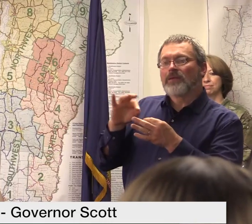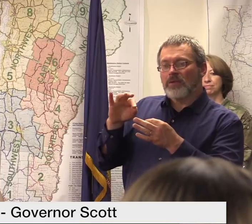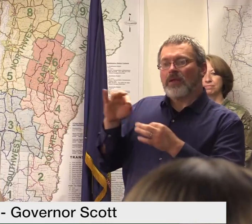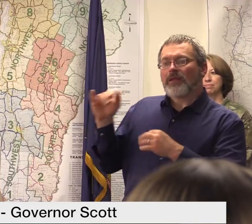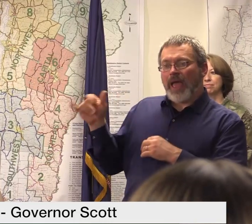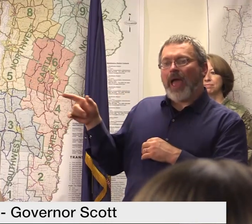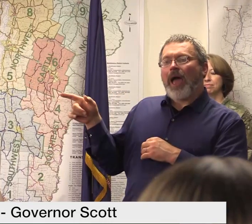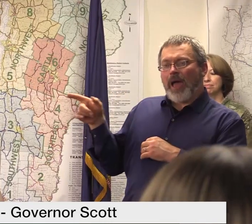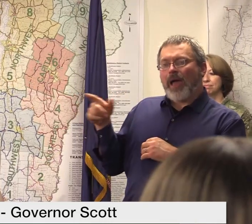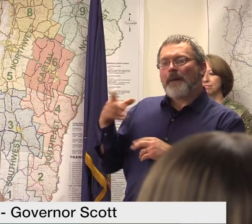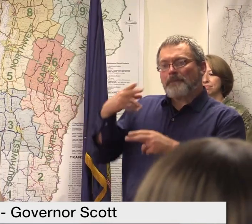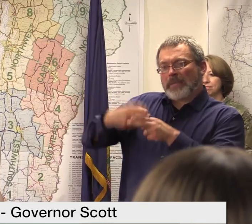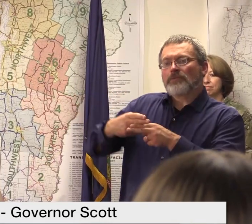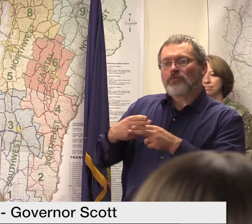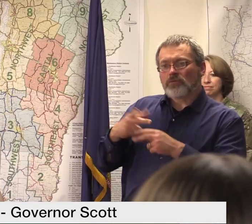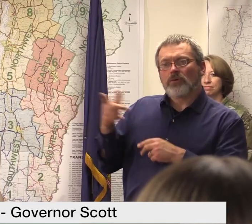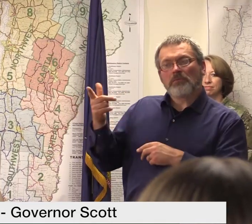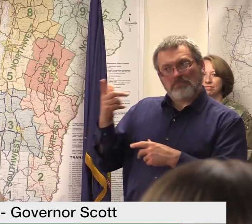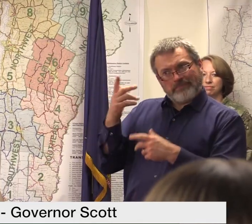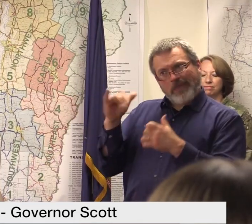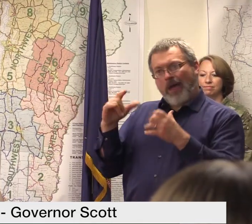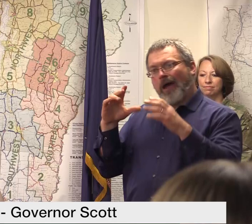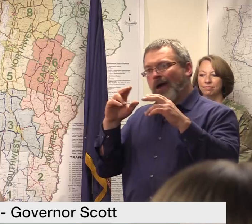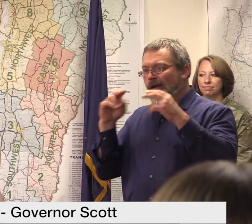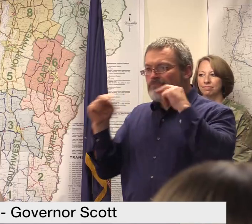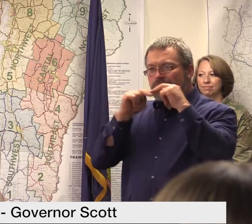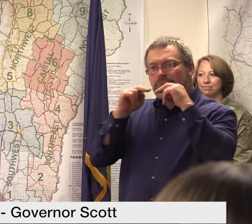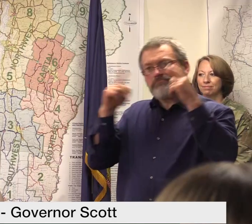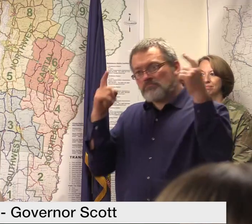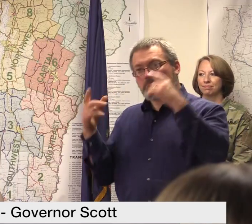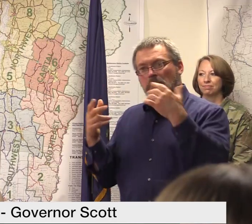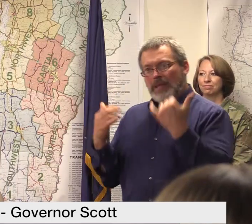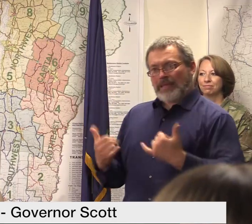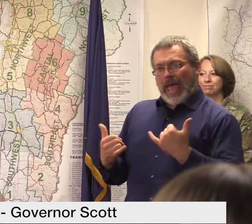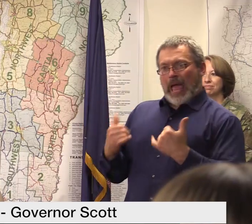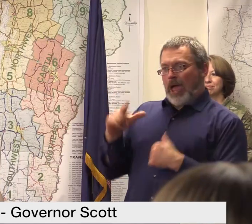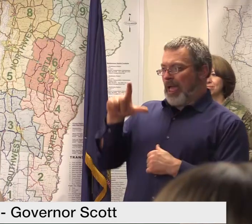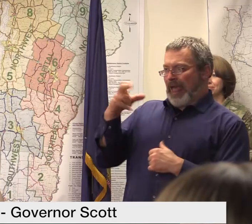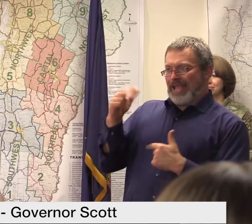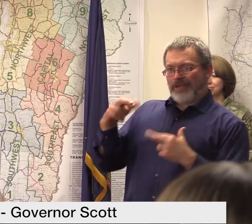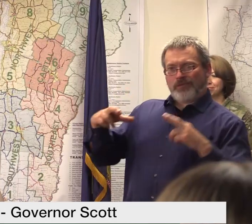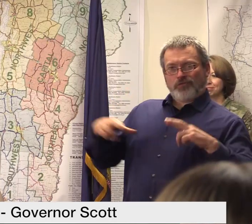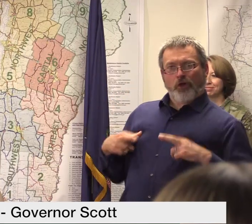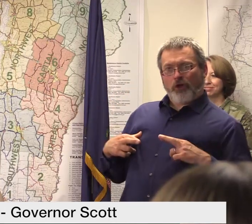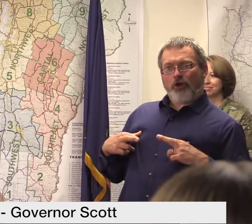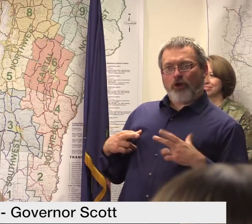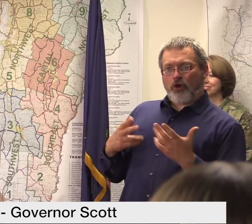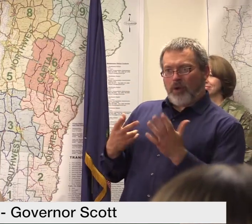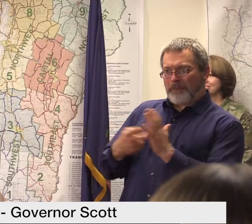from i've been thinking about that ever since he left office